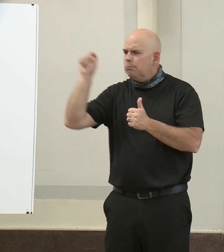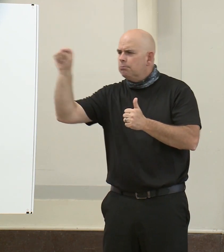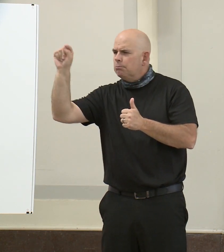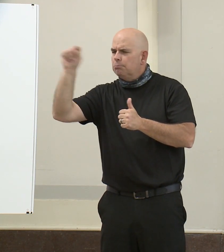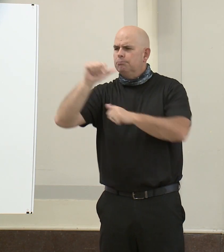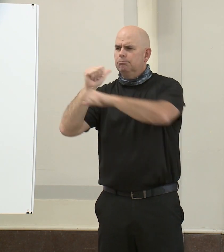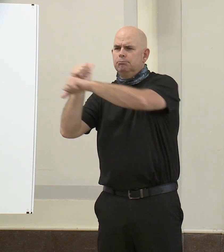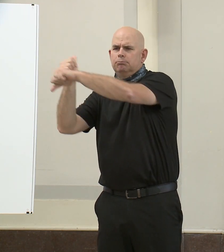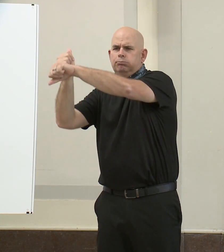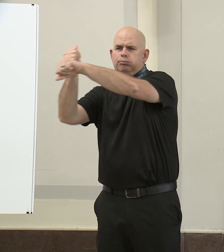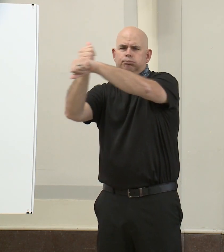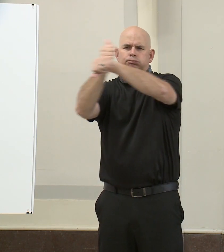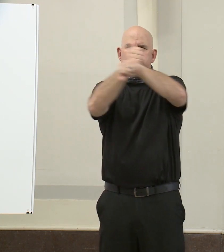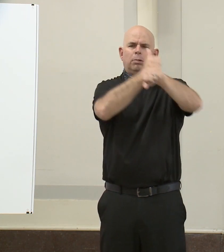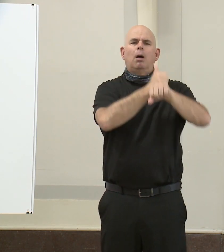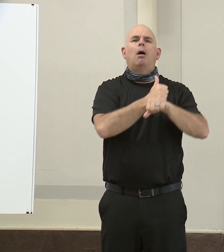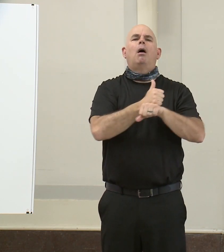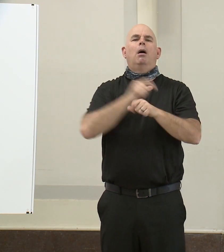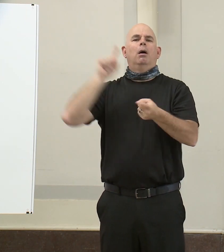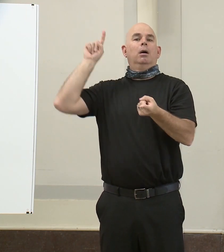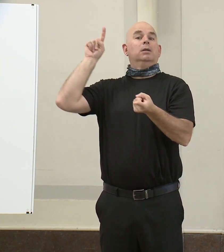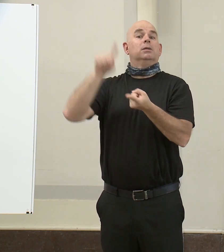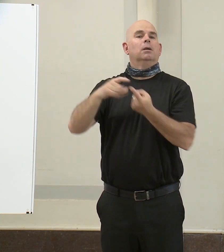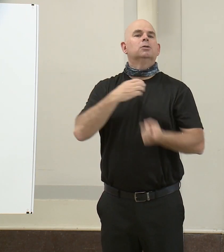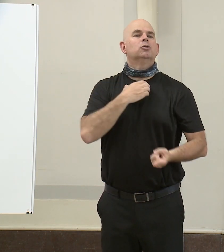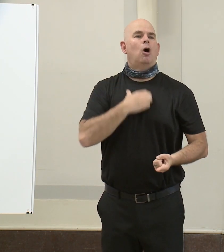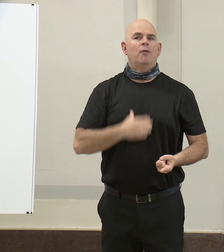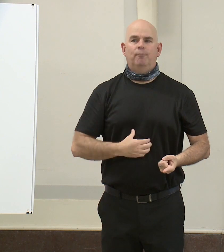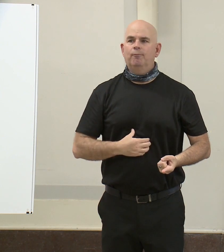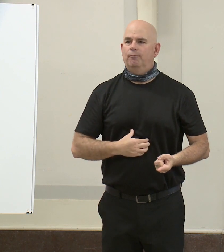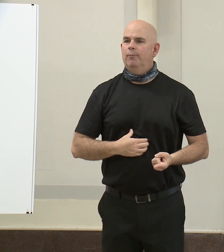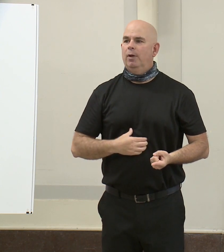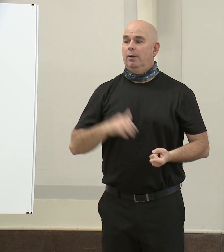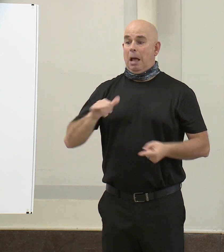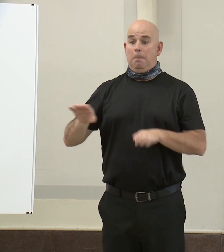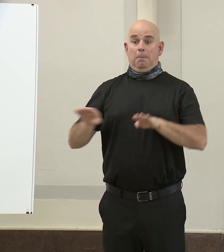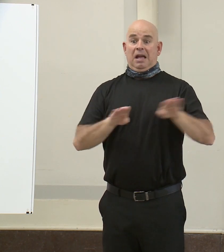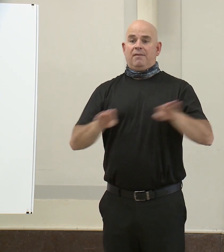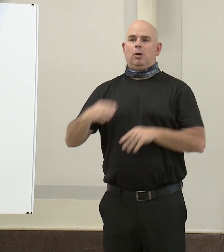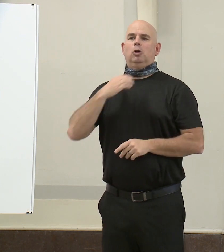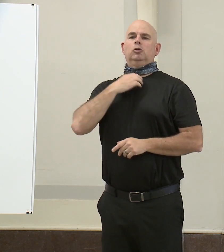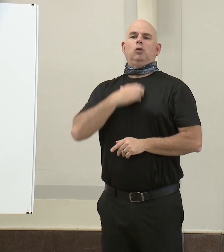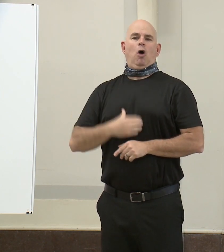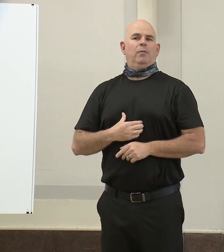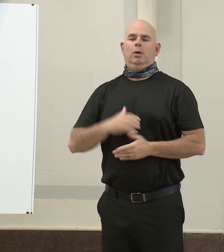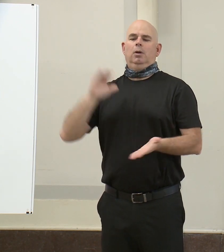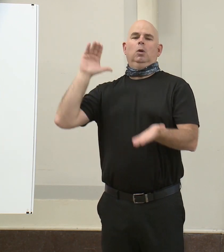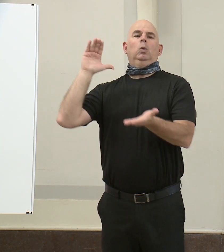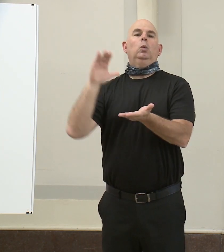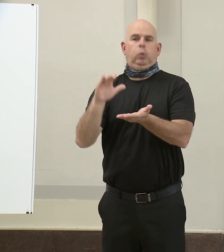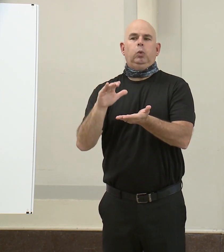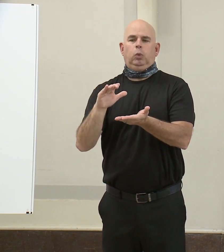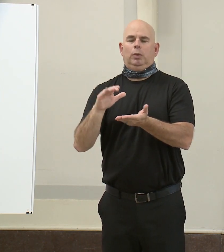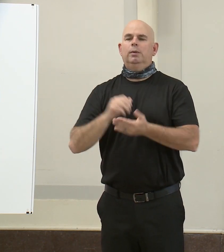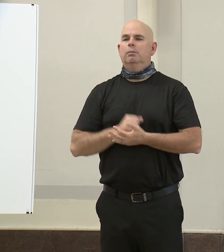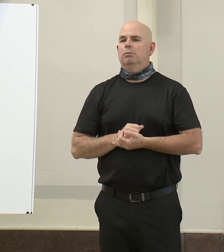hunger during the pandemic, and that's exactly what we are doing. This has been a huge lift for the city of Baltimore. Our COVID